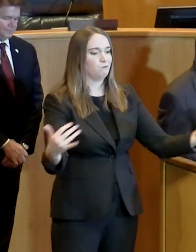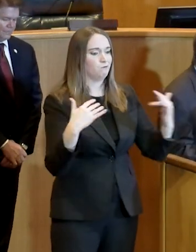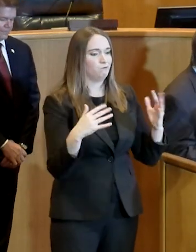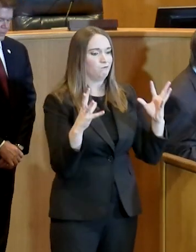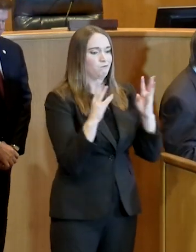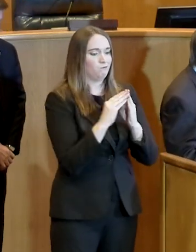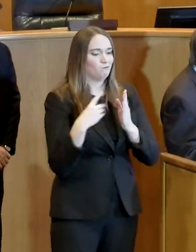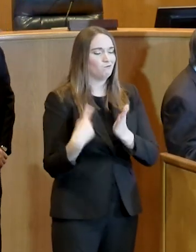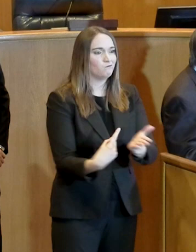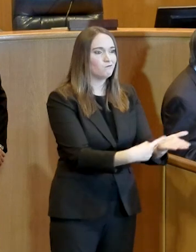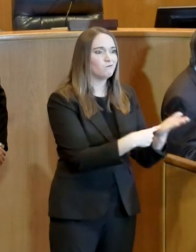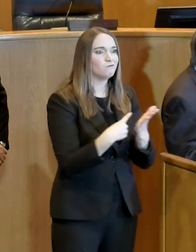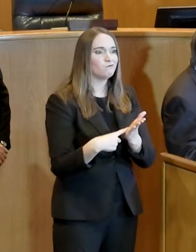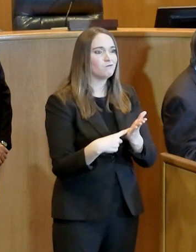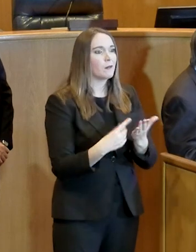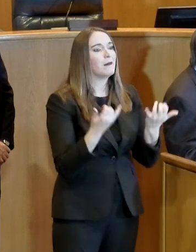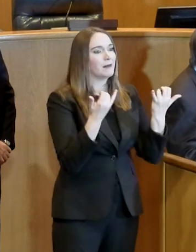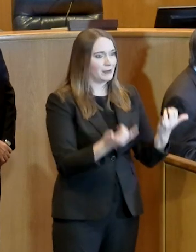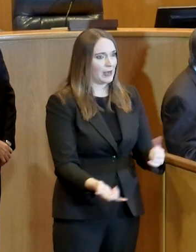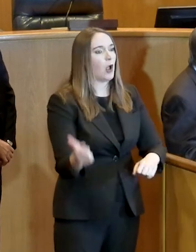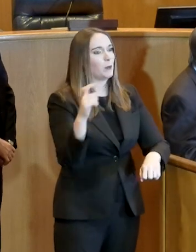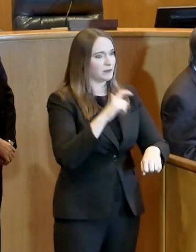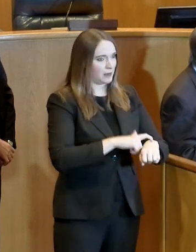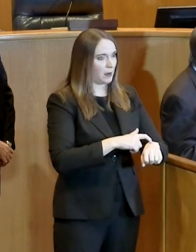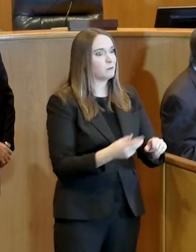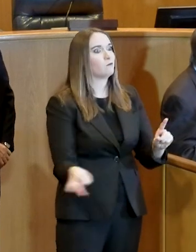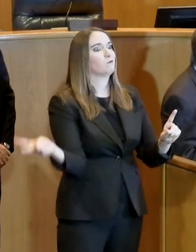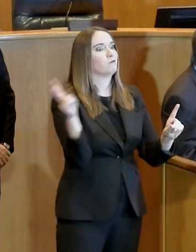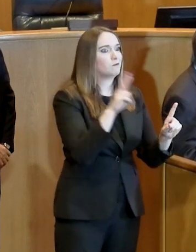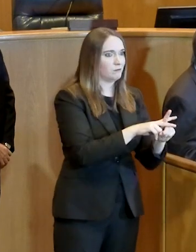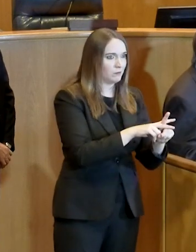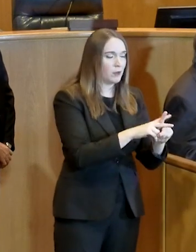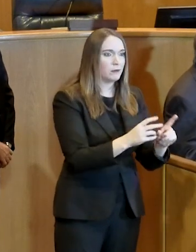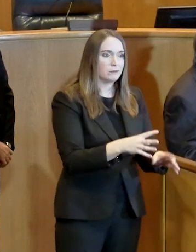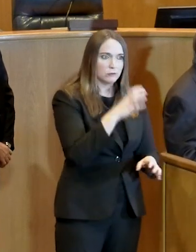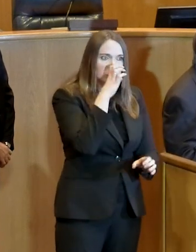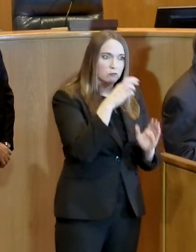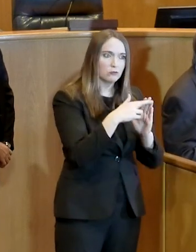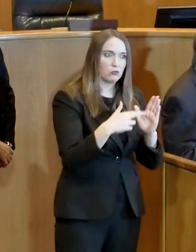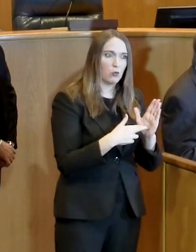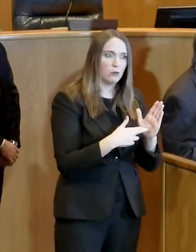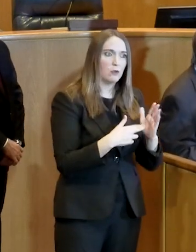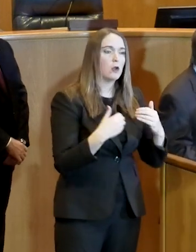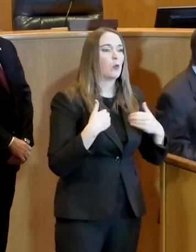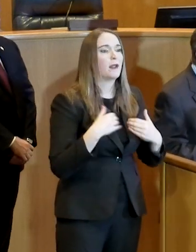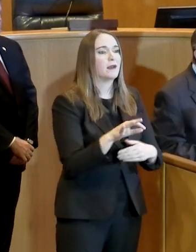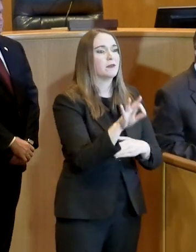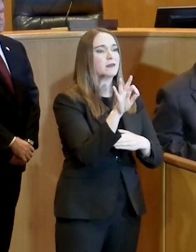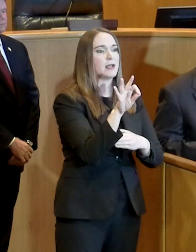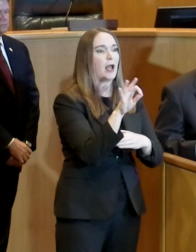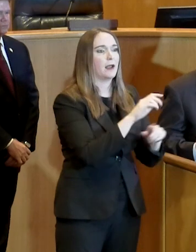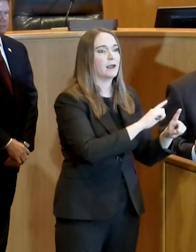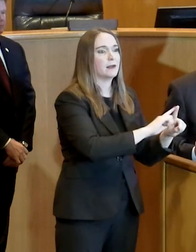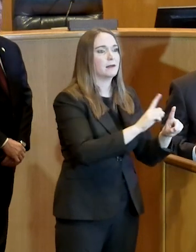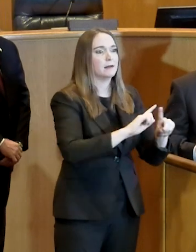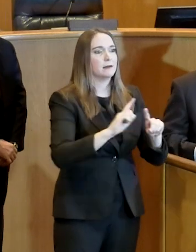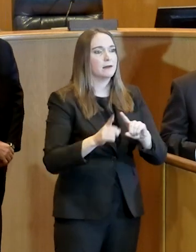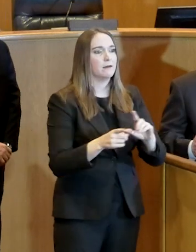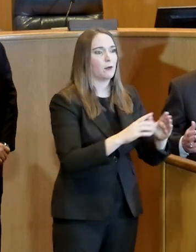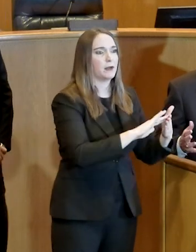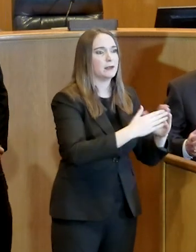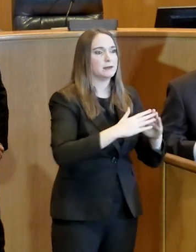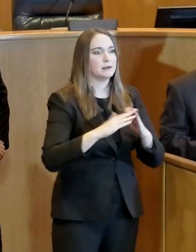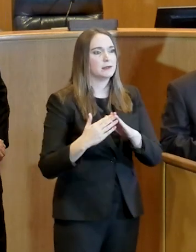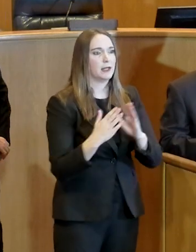much more significantly at that point in time. Again, as I said, we have nine different plans, city plans, and then we have a county